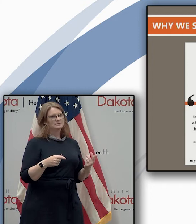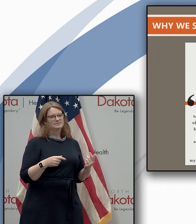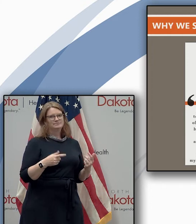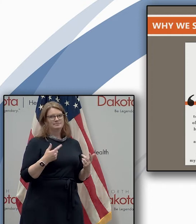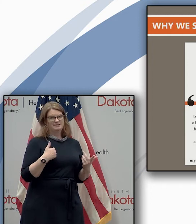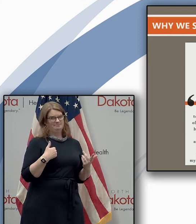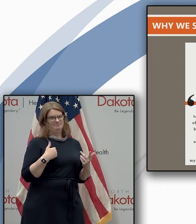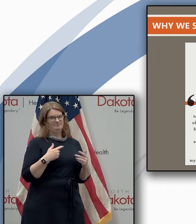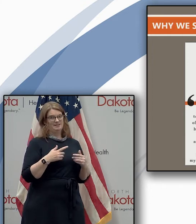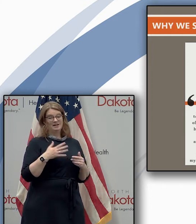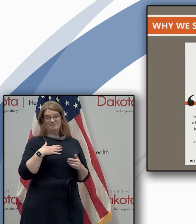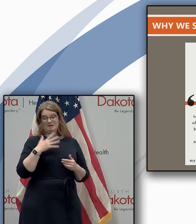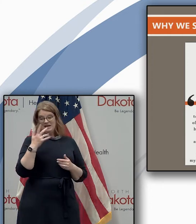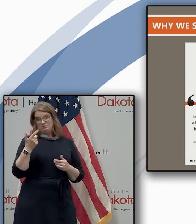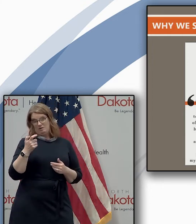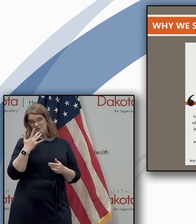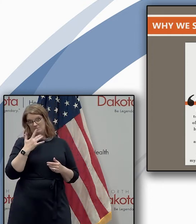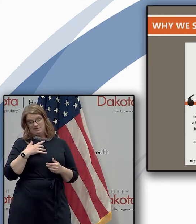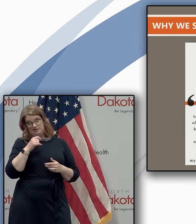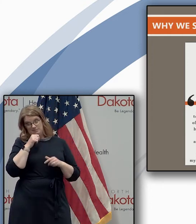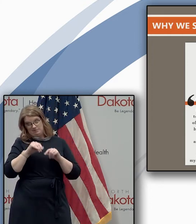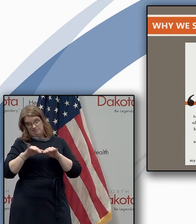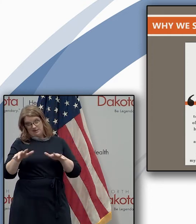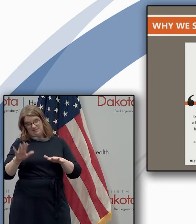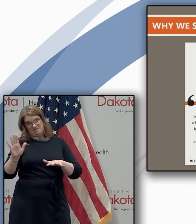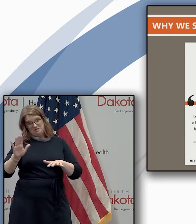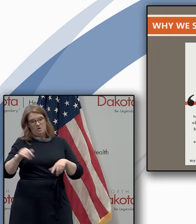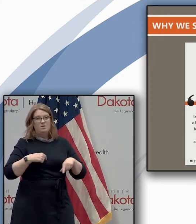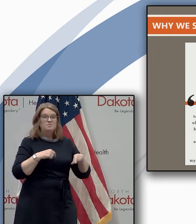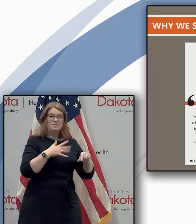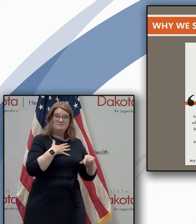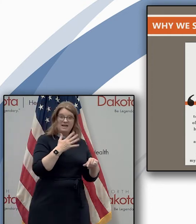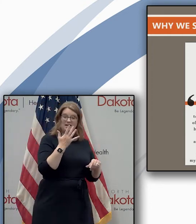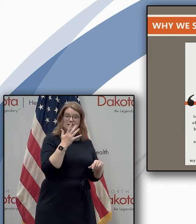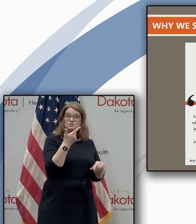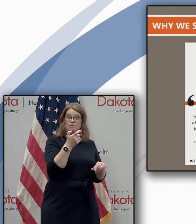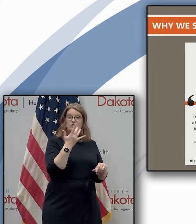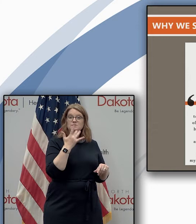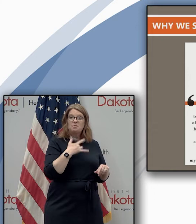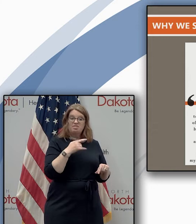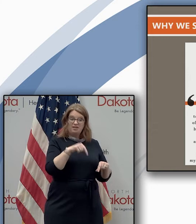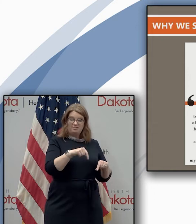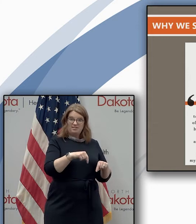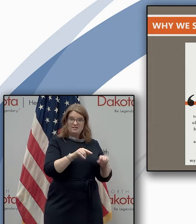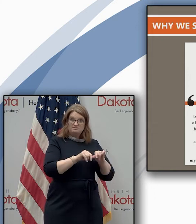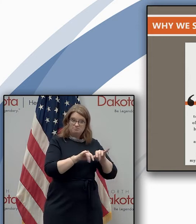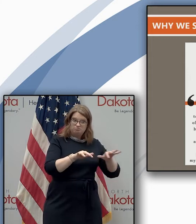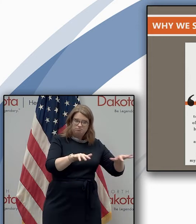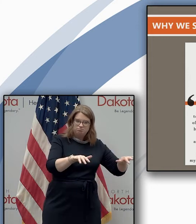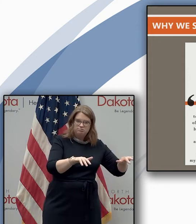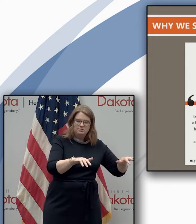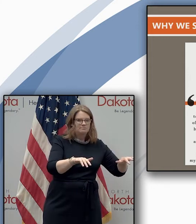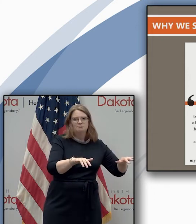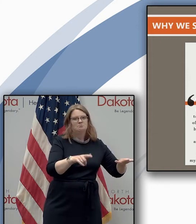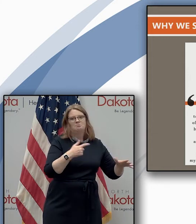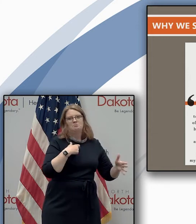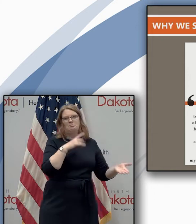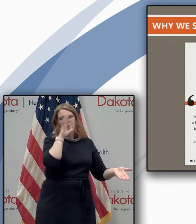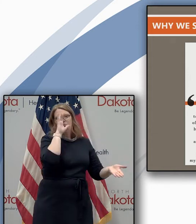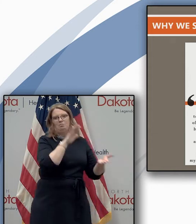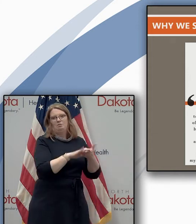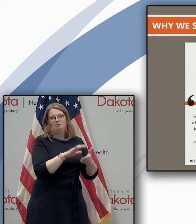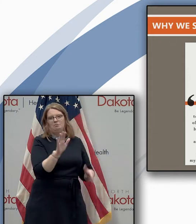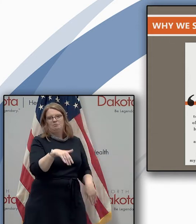pandemics on my 21st birthday but uh if you told me this is what i'd be doing on my 21st birthday i probably wouldn't have ever believed you